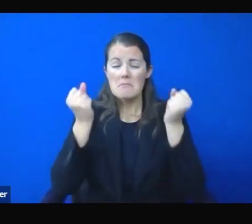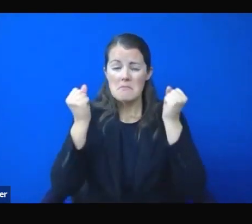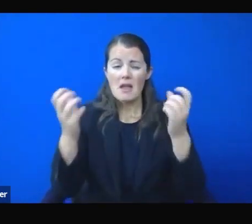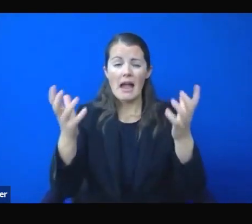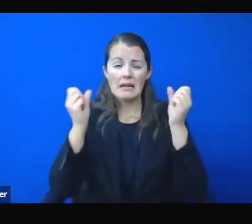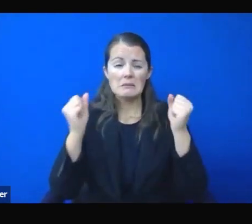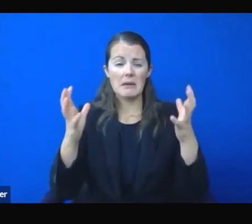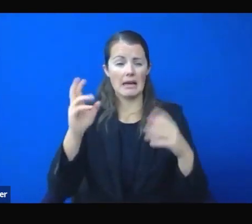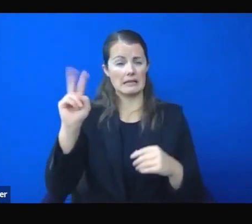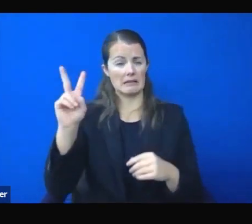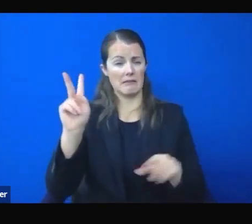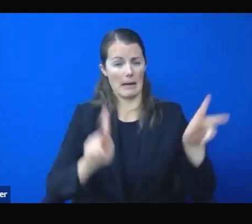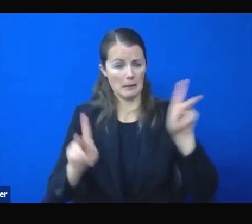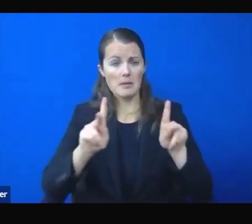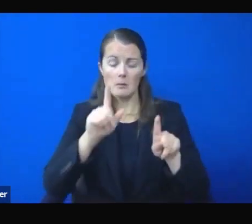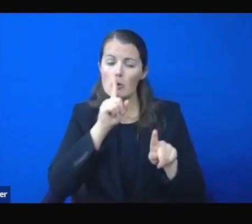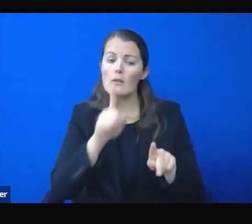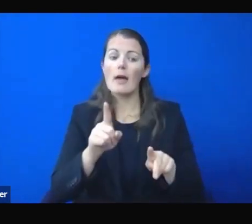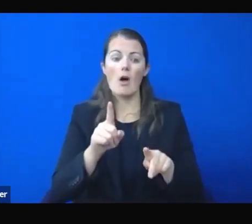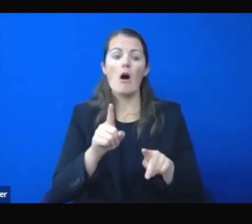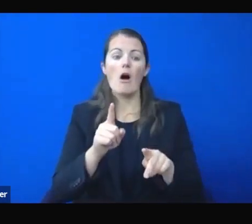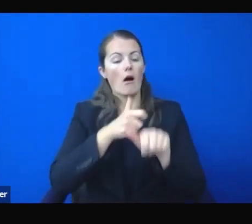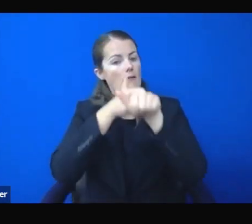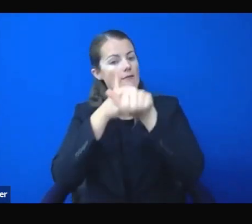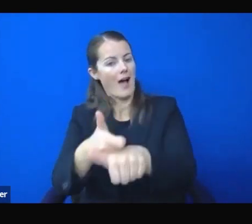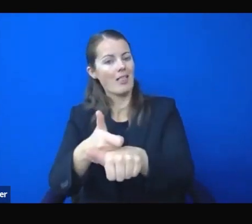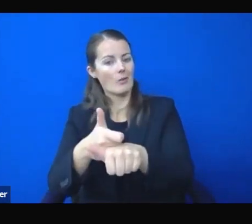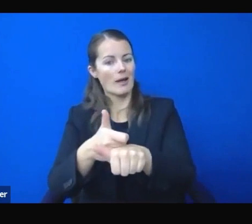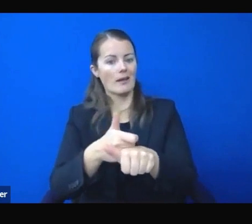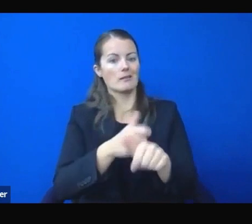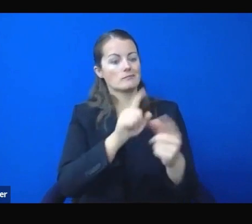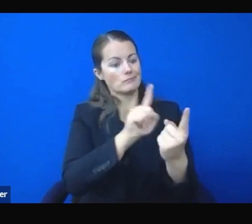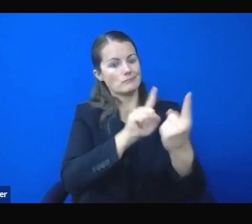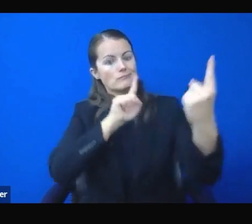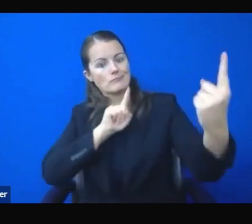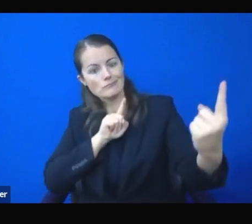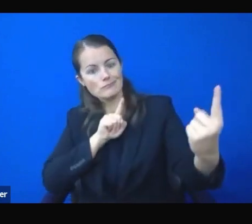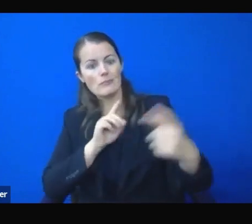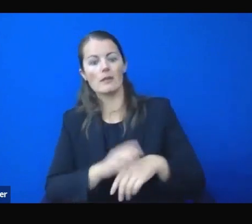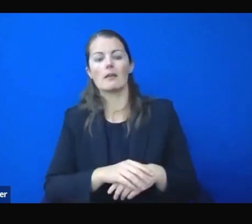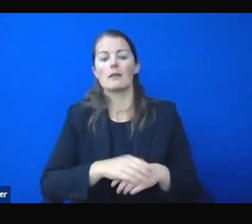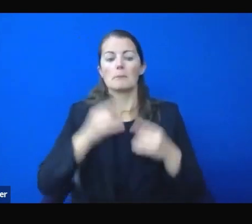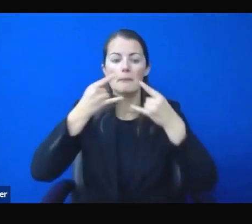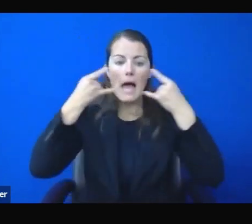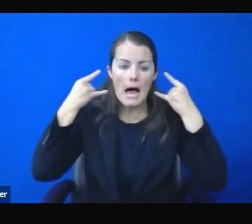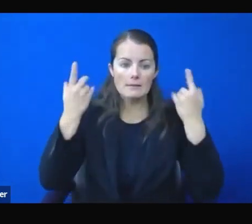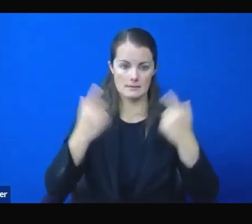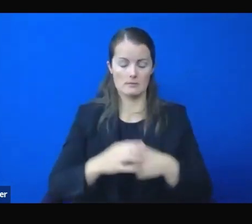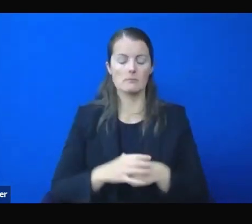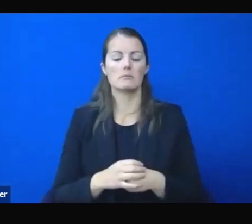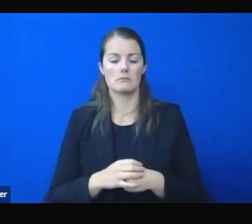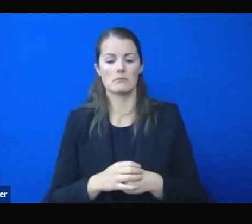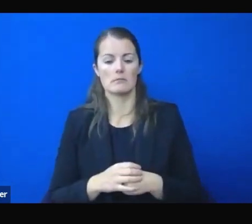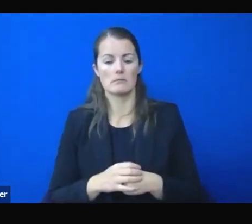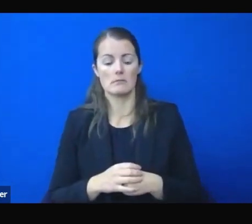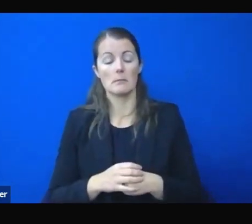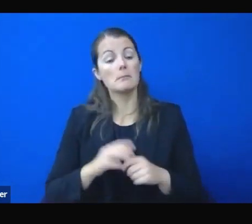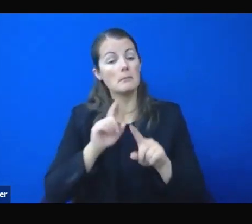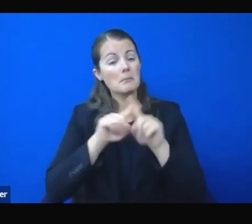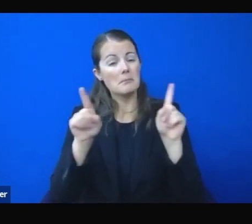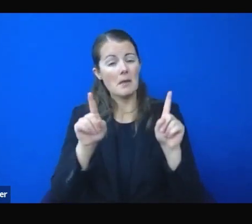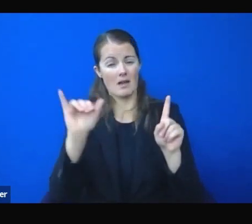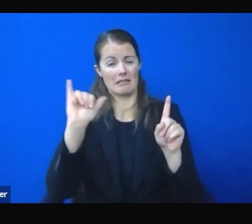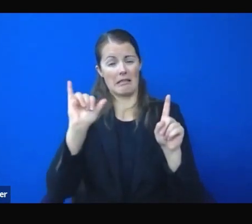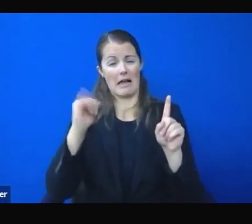mask. They are practicing social distancing. But as the study of the University of Washington showed, if we could go from 74% compliance